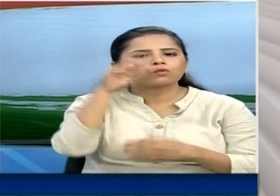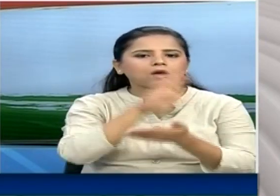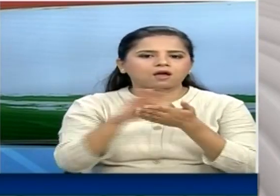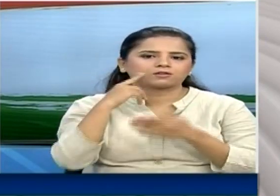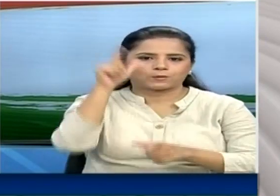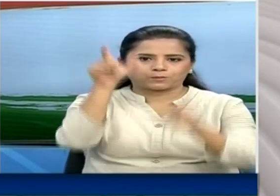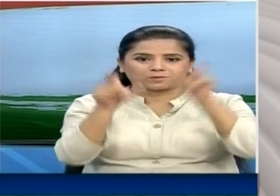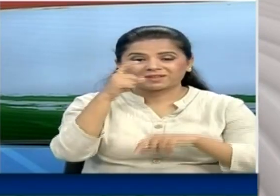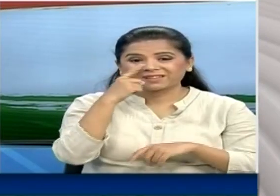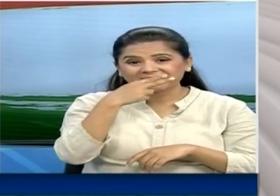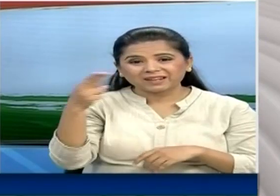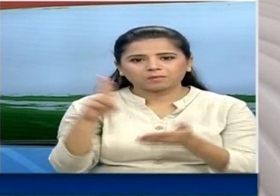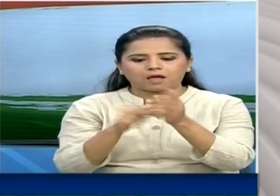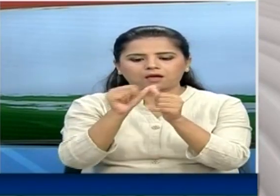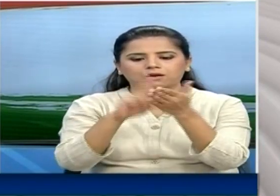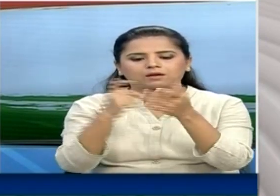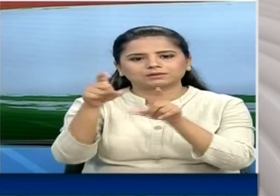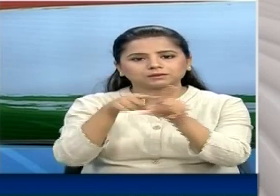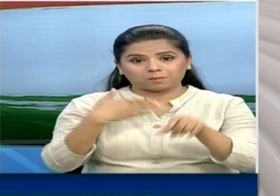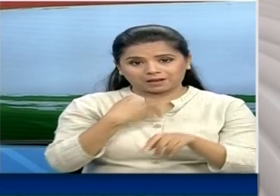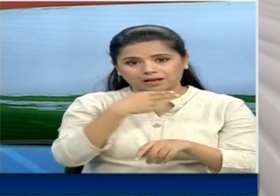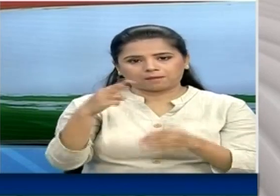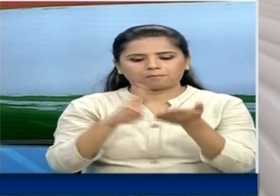Nancy Kohli and with me is Manisha. Let's begin with the headlines.